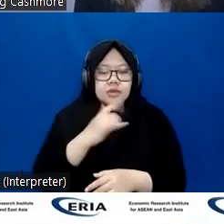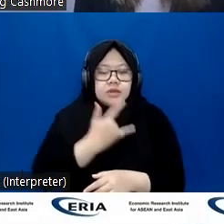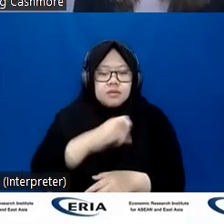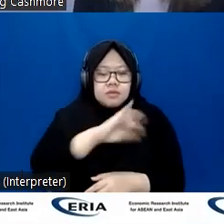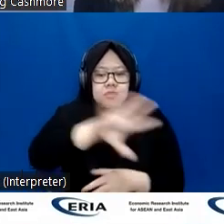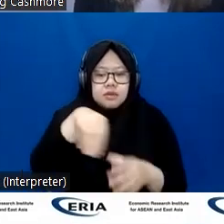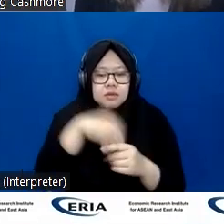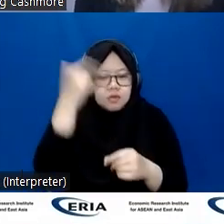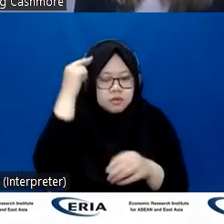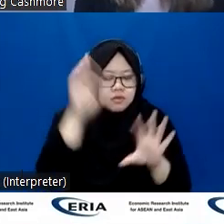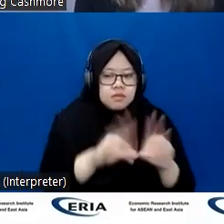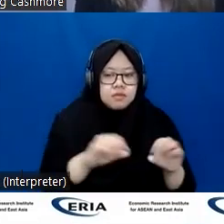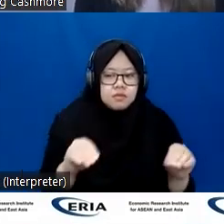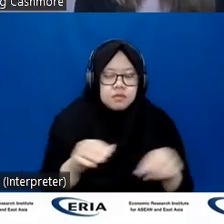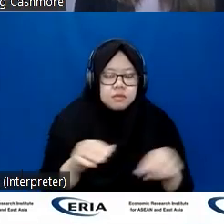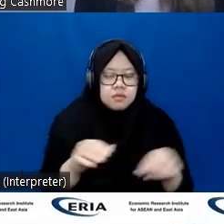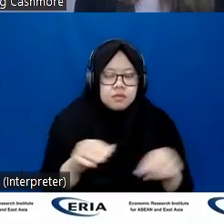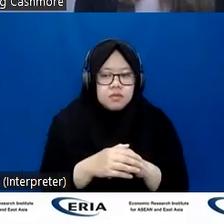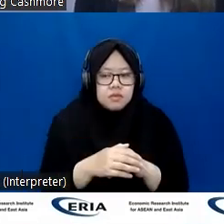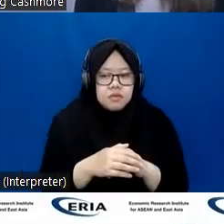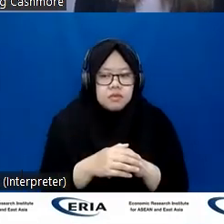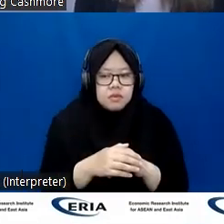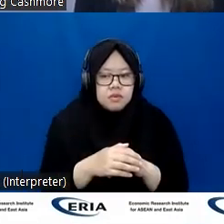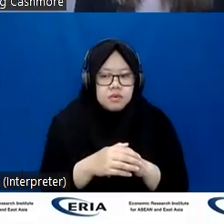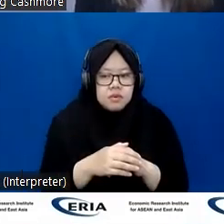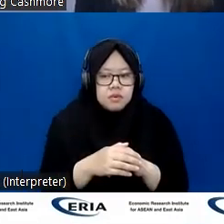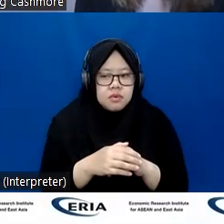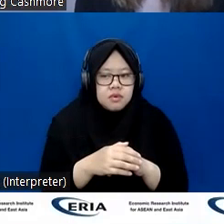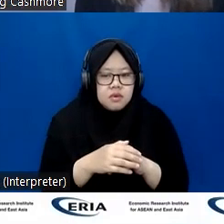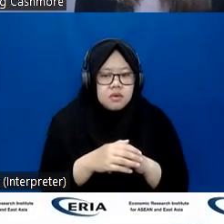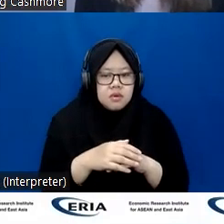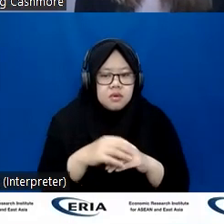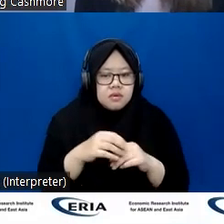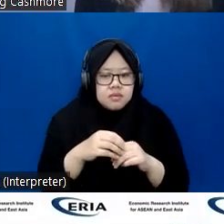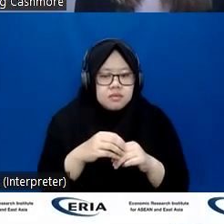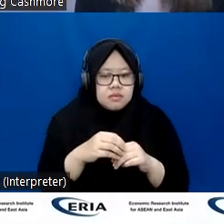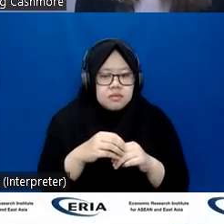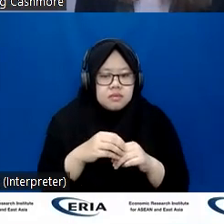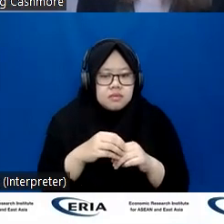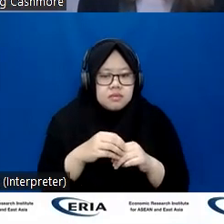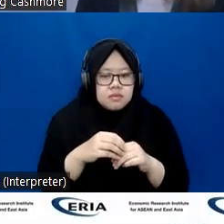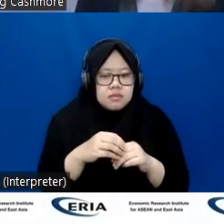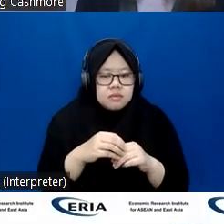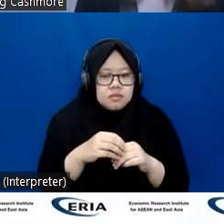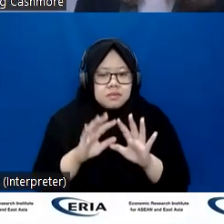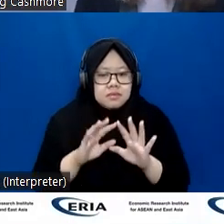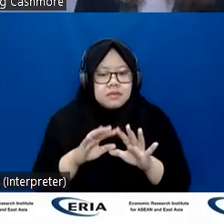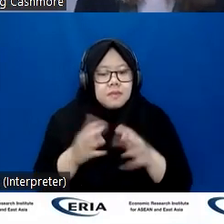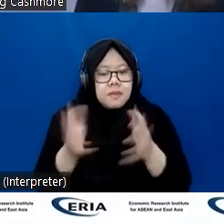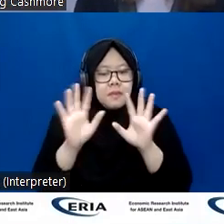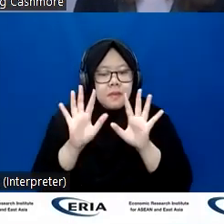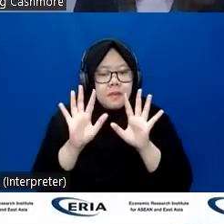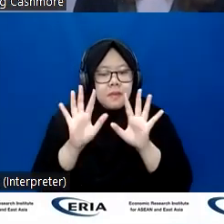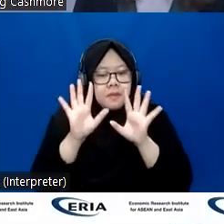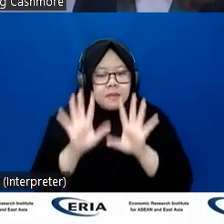themselves from ensuring that the physical working environments that they provide are accessible and are inclusive.